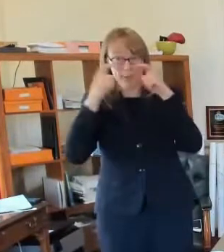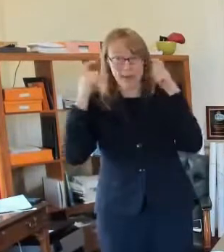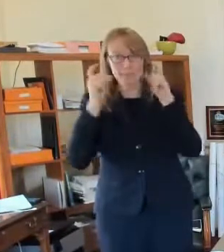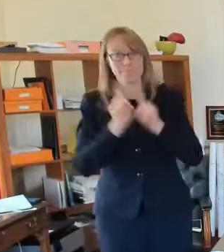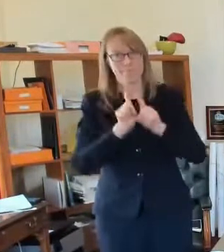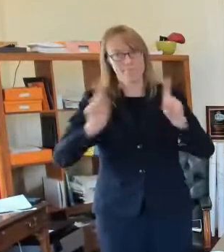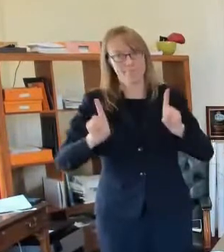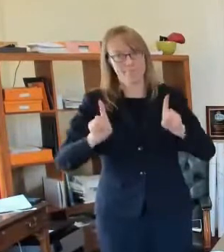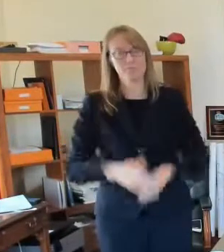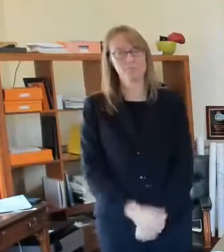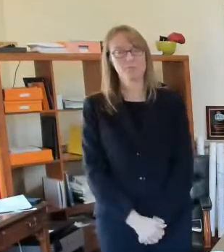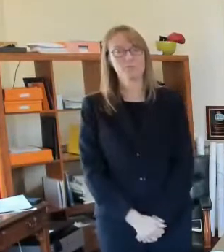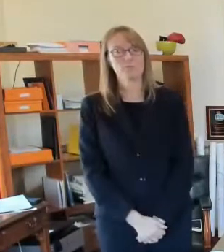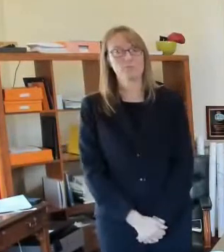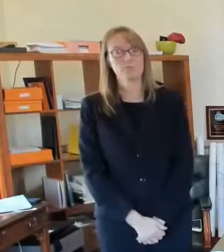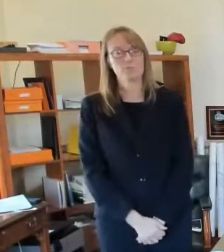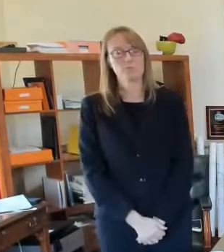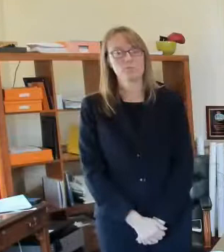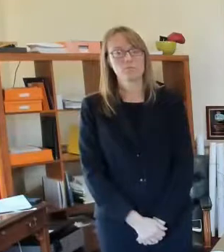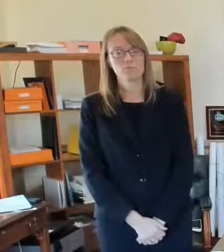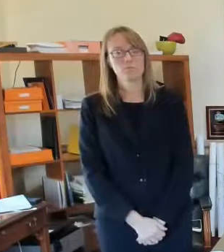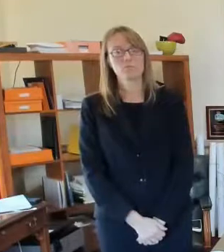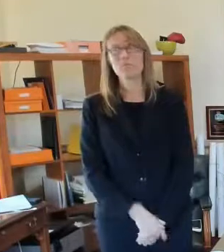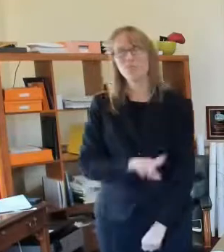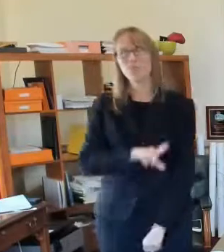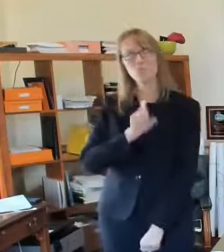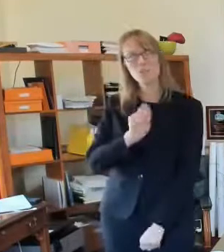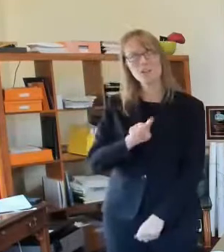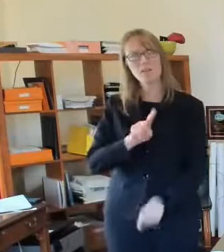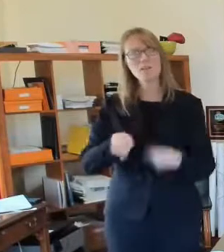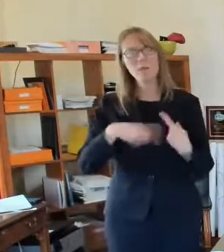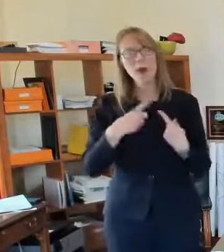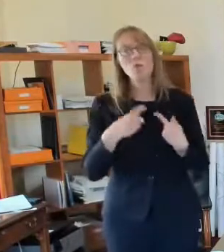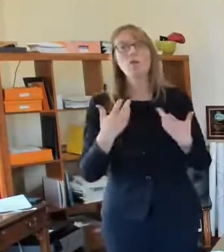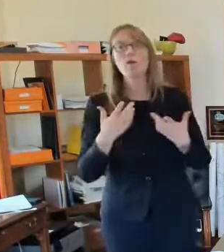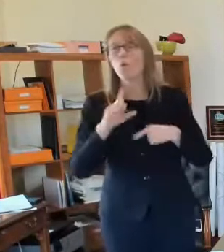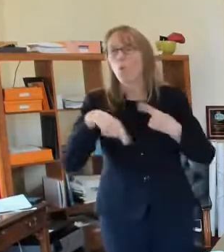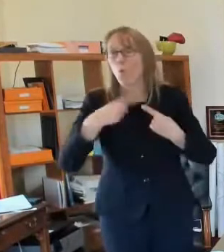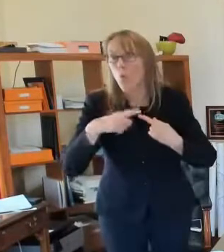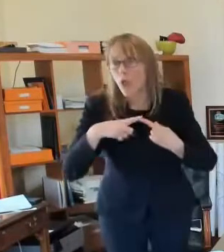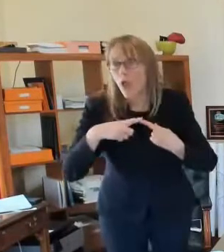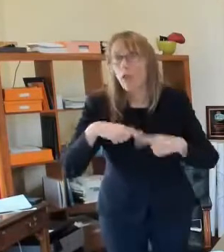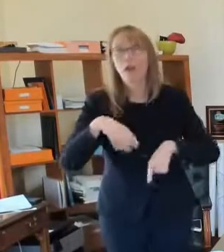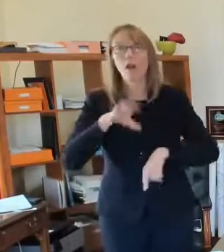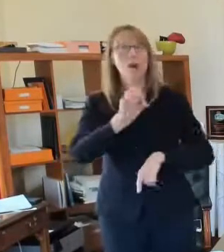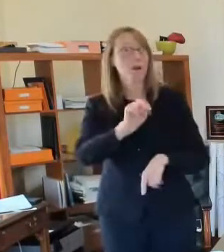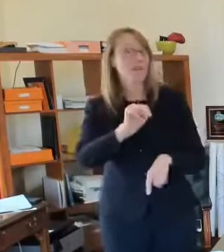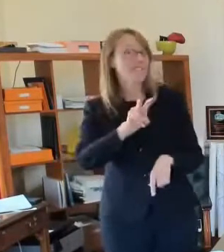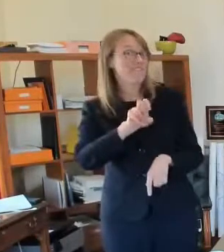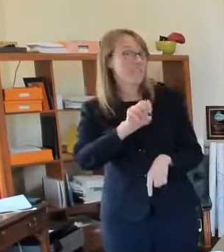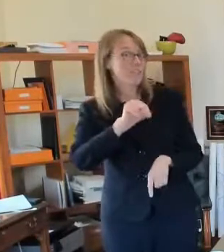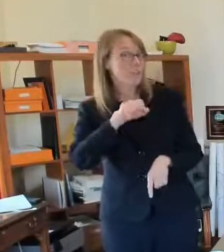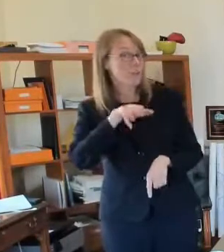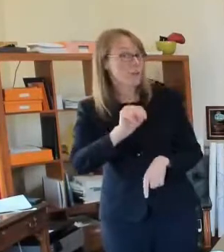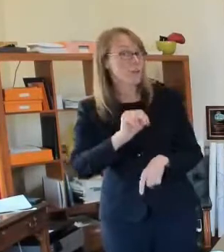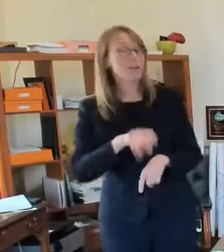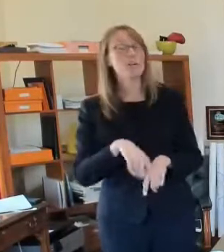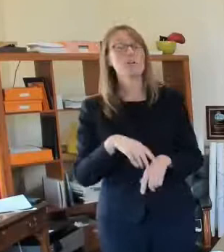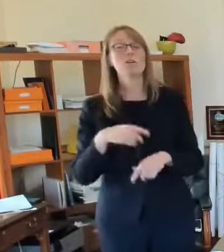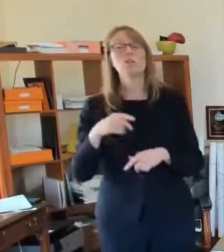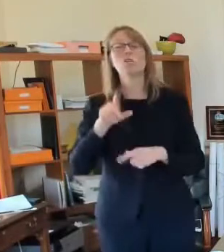give an update on conventions and trade shows returning to the city do you think march is a realistic time frame